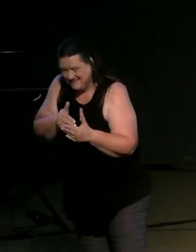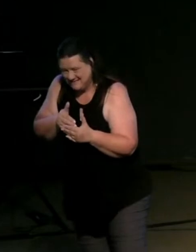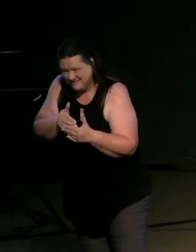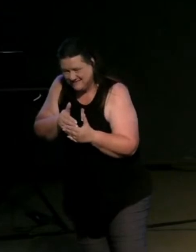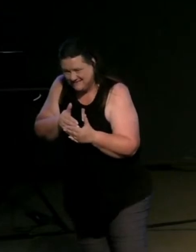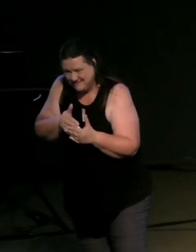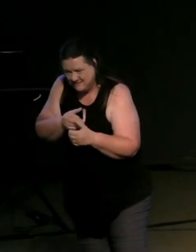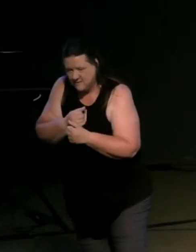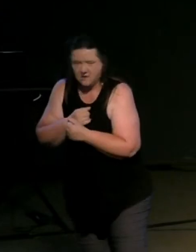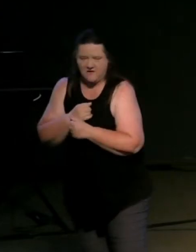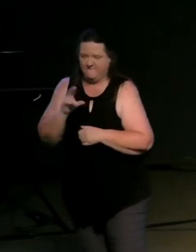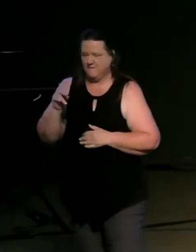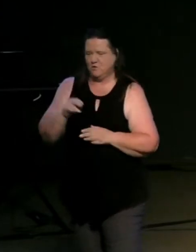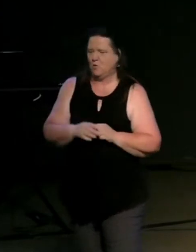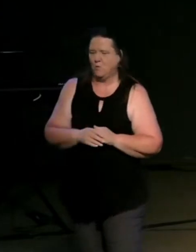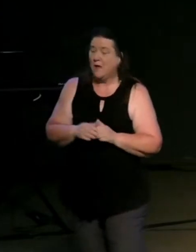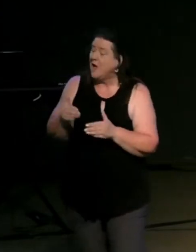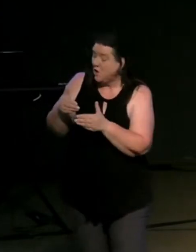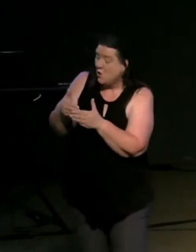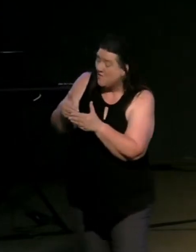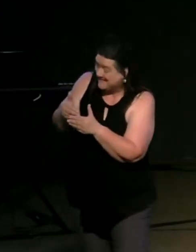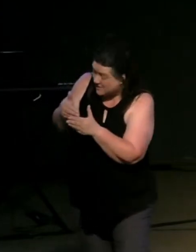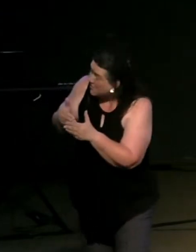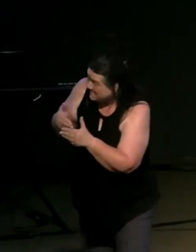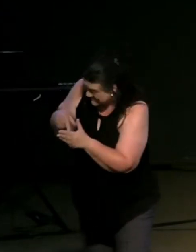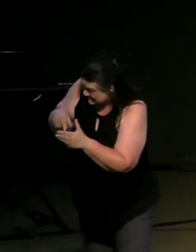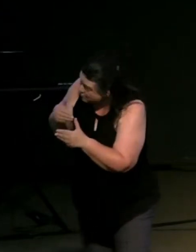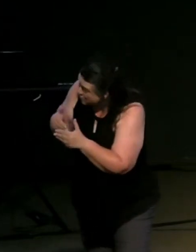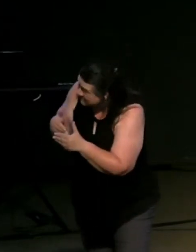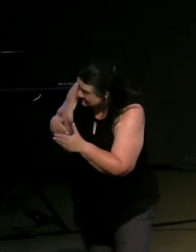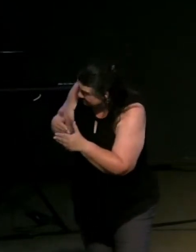there are too many close